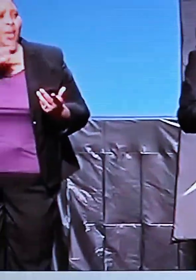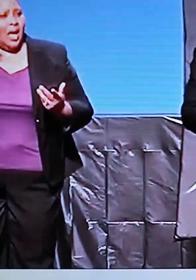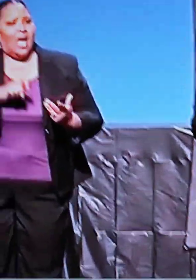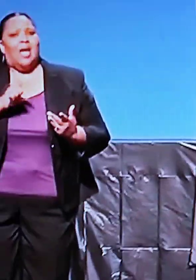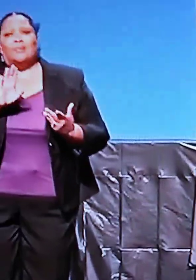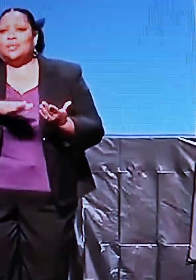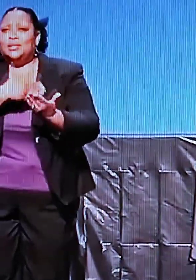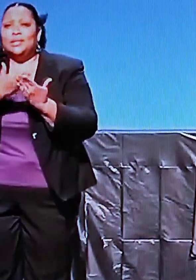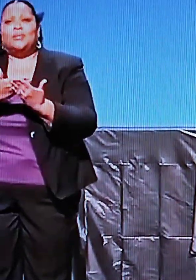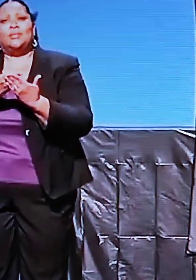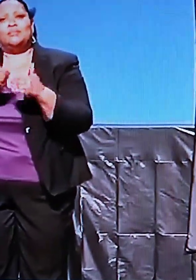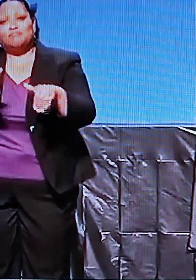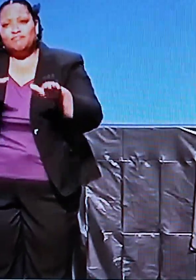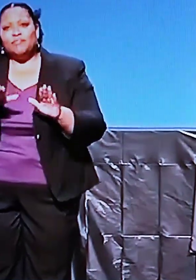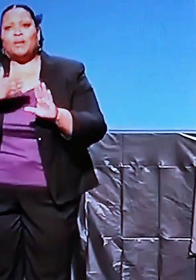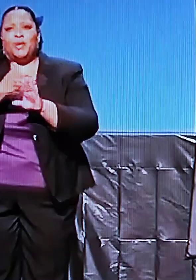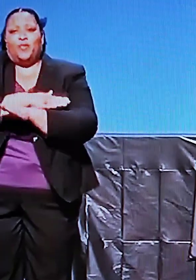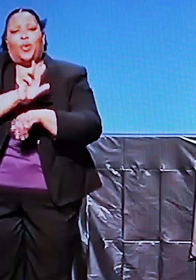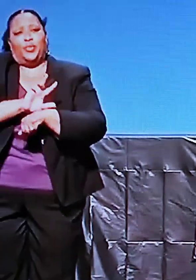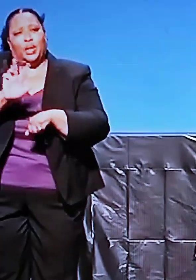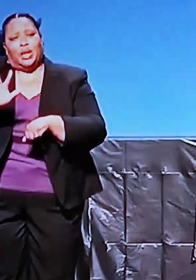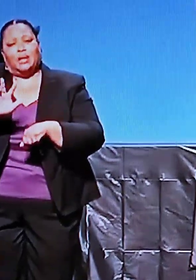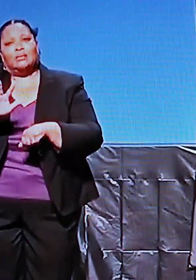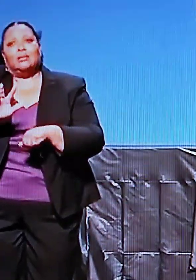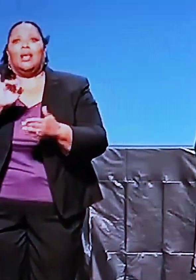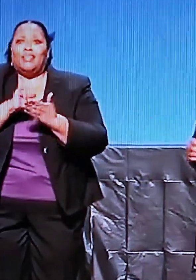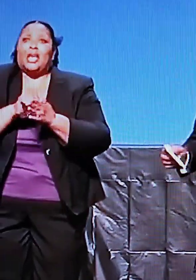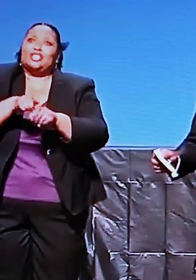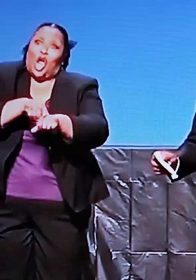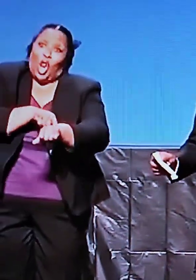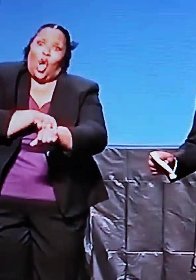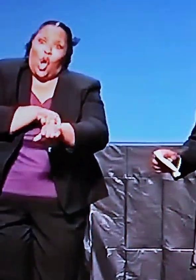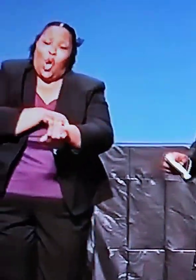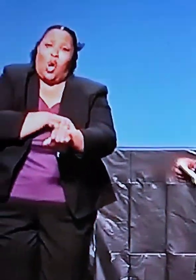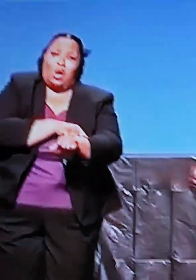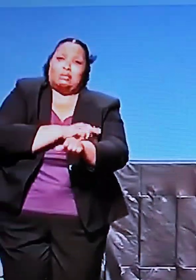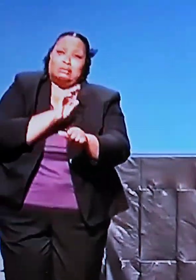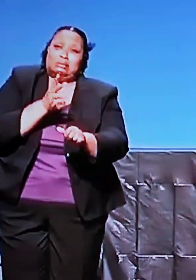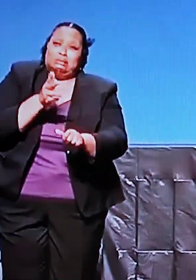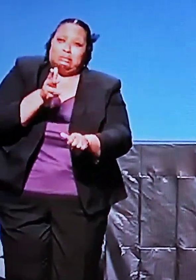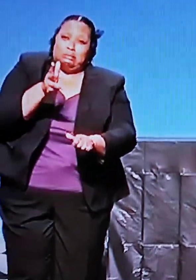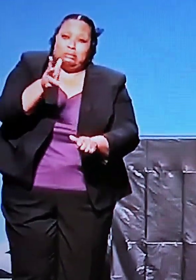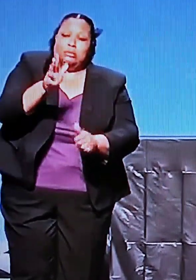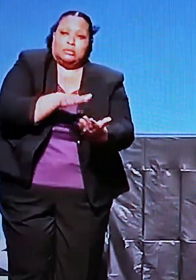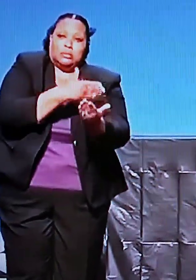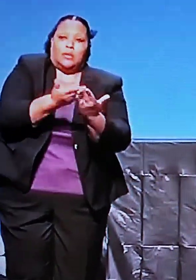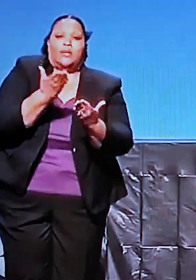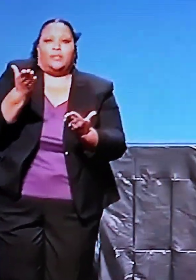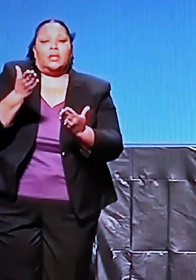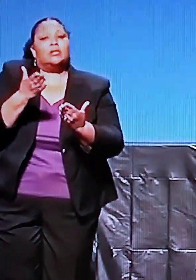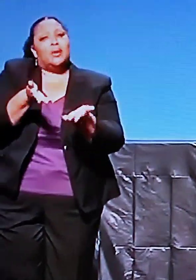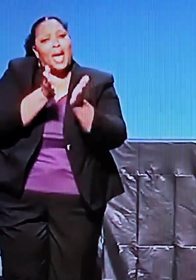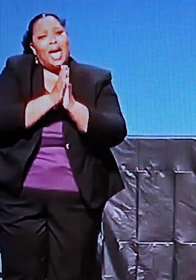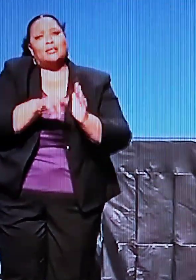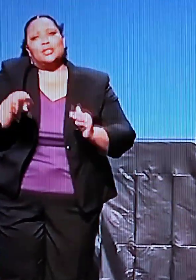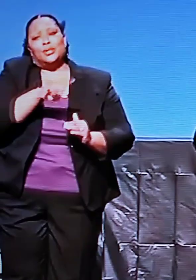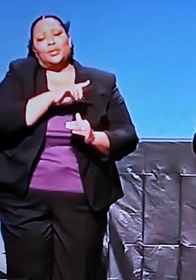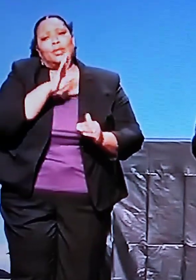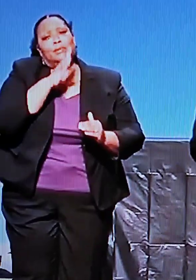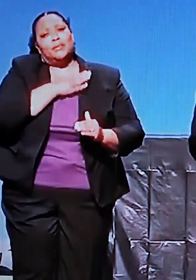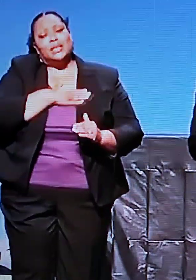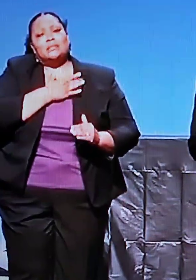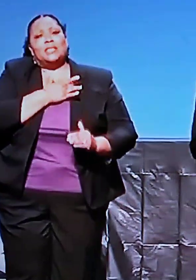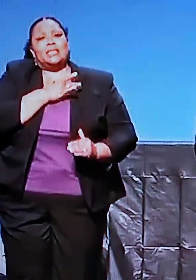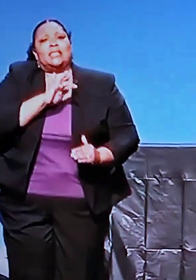to get to the cemetery before three o'clock. And, you know, that's a long entourage going that way. So I'm asking you to be sensitive